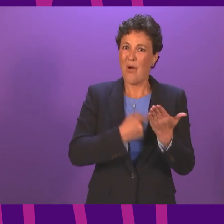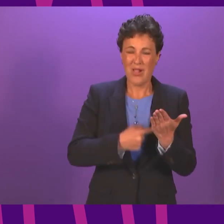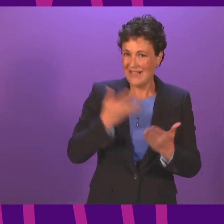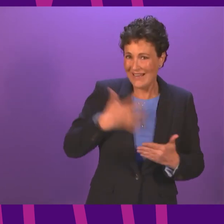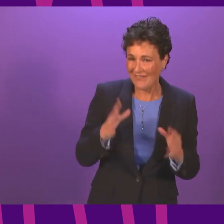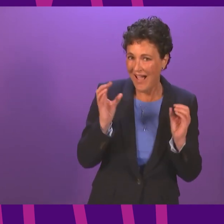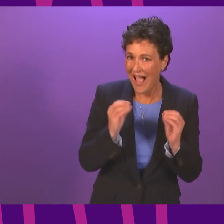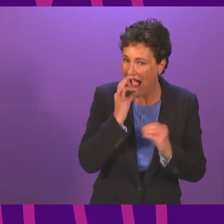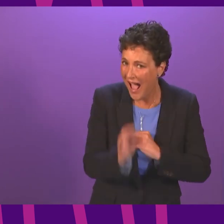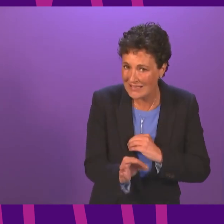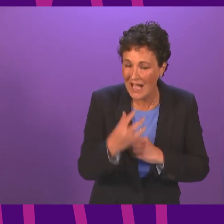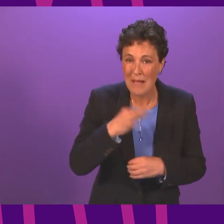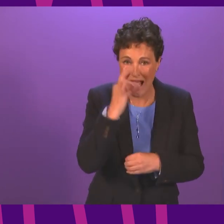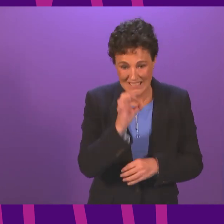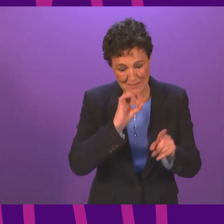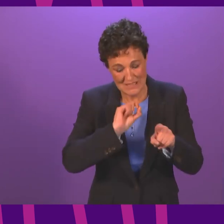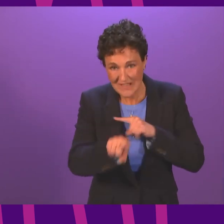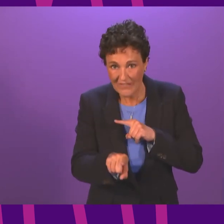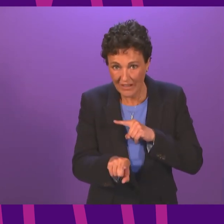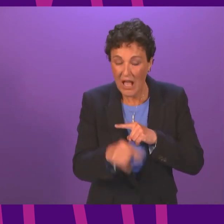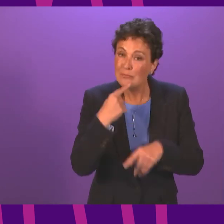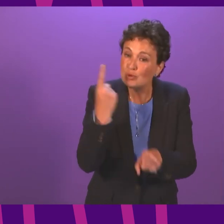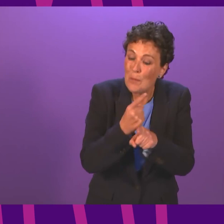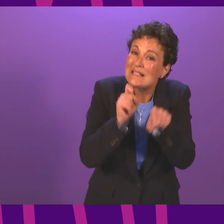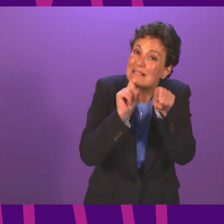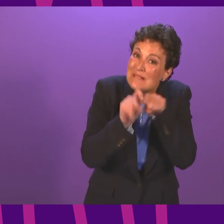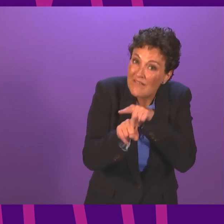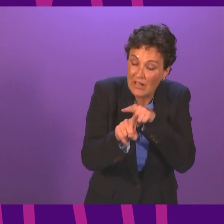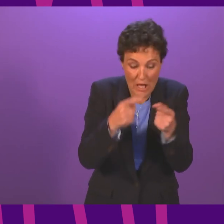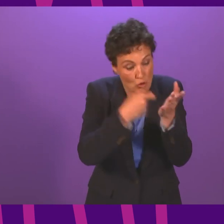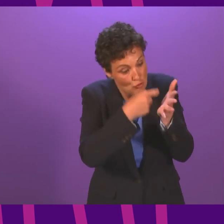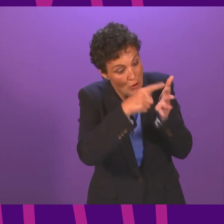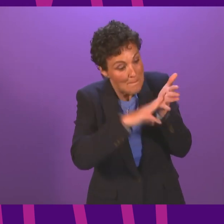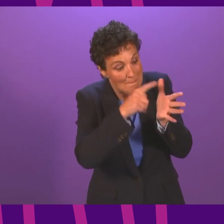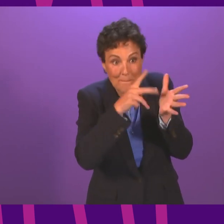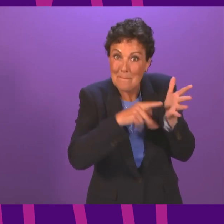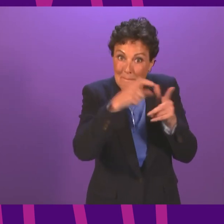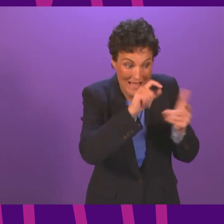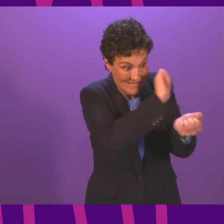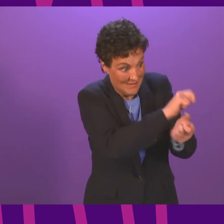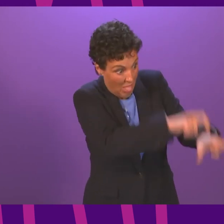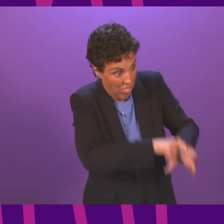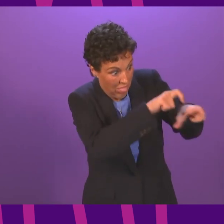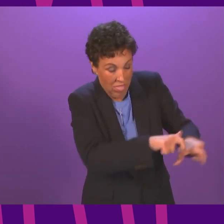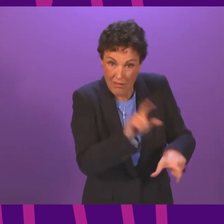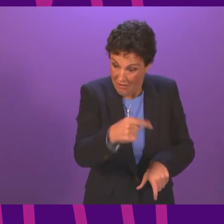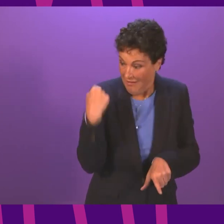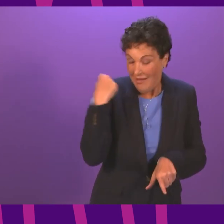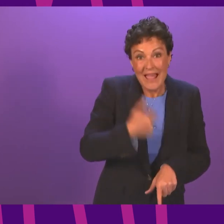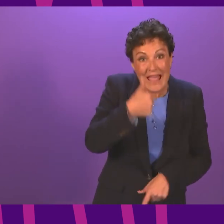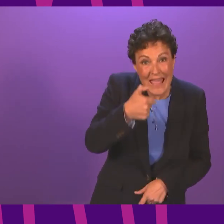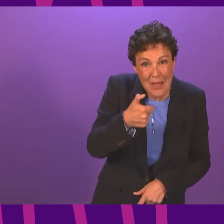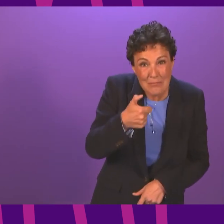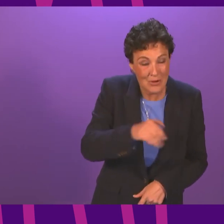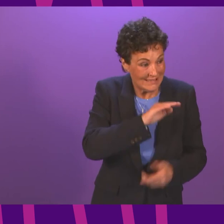didn't ask but what I'm asking about is the issue of remand by the end of April close to one in four prisoners in Scotland were on remand and that's